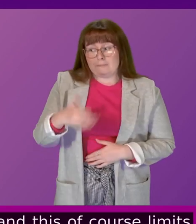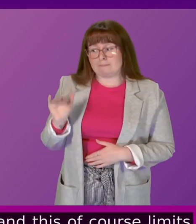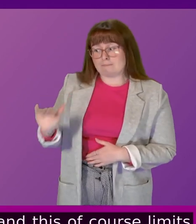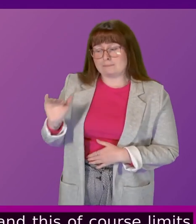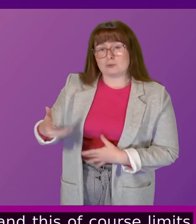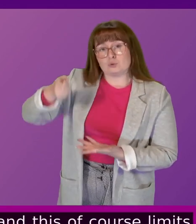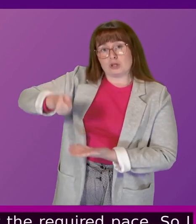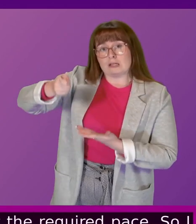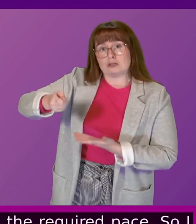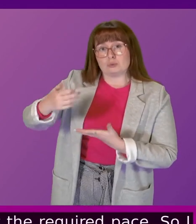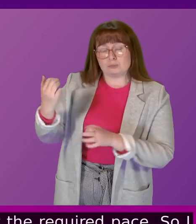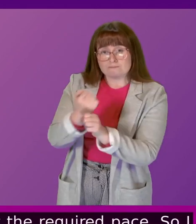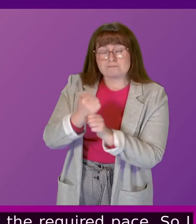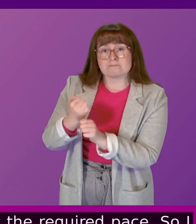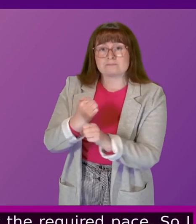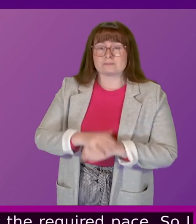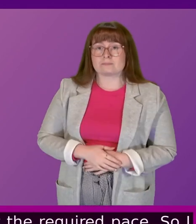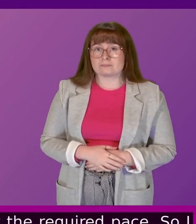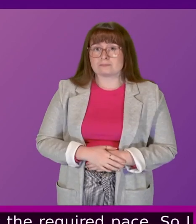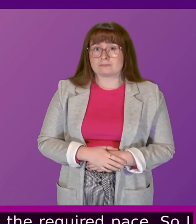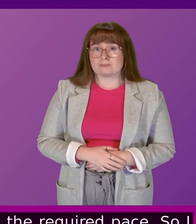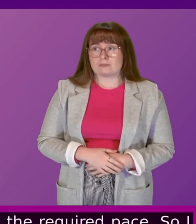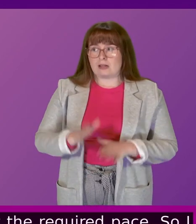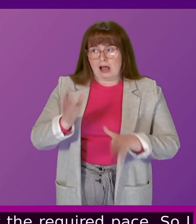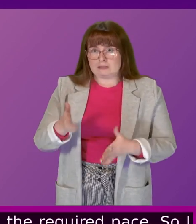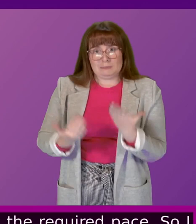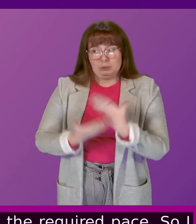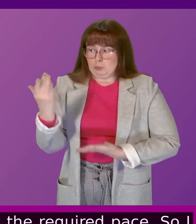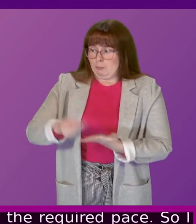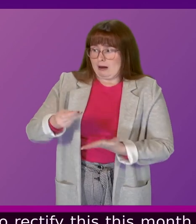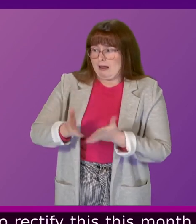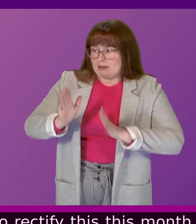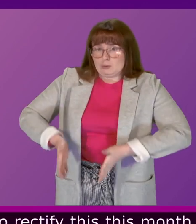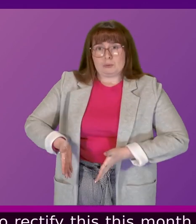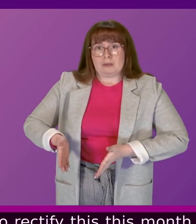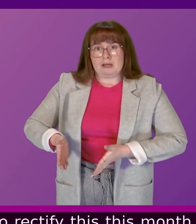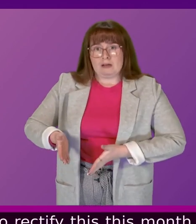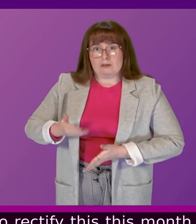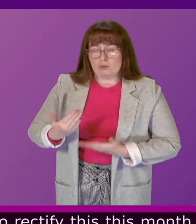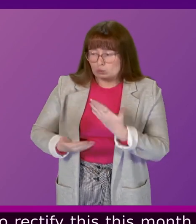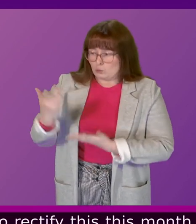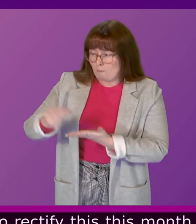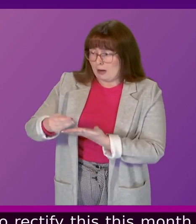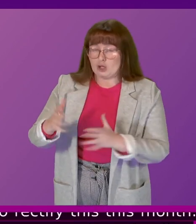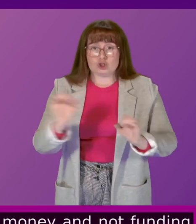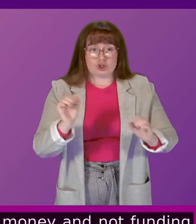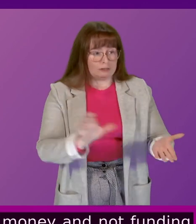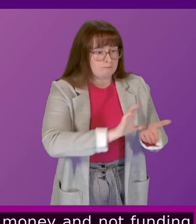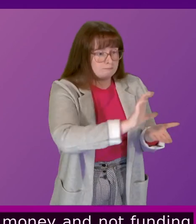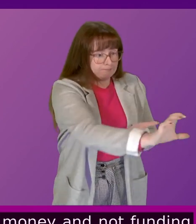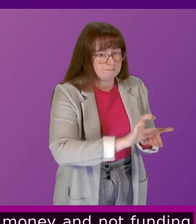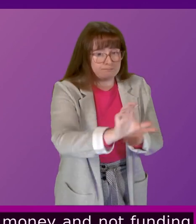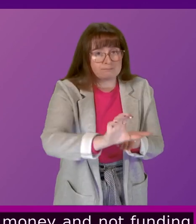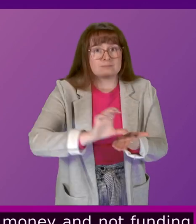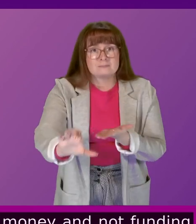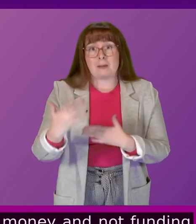to rectify this. There must be new money and not funding that we have already allocated to other commitments. This happened with